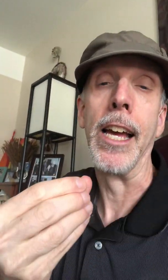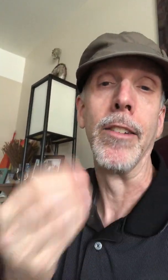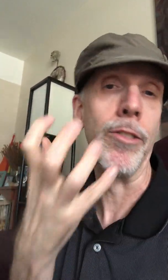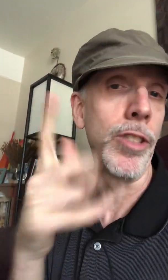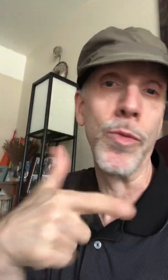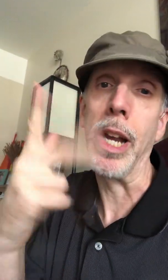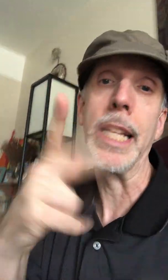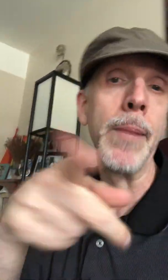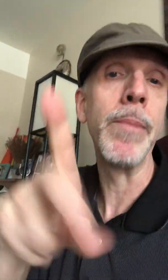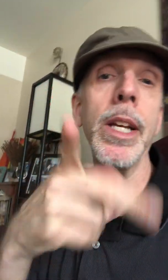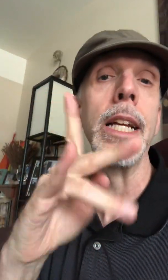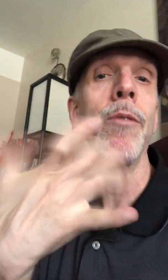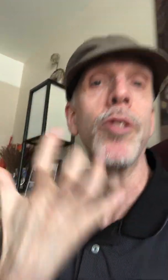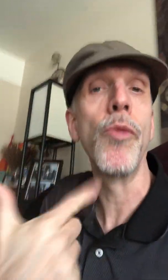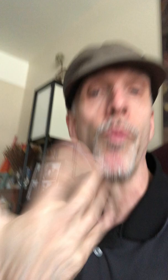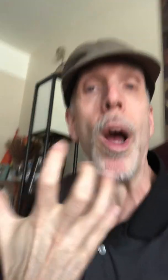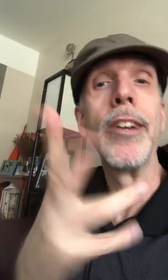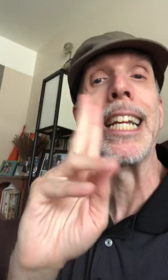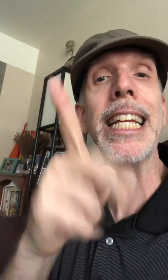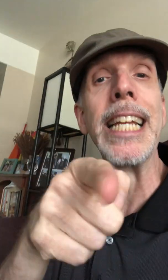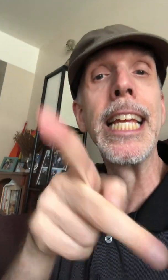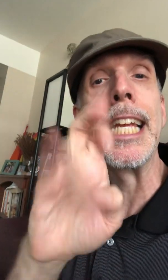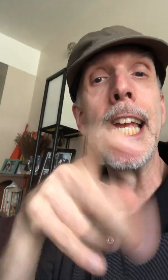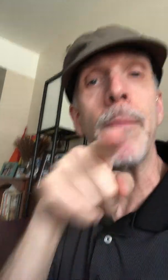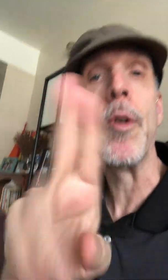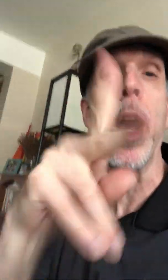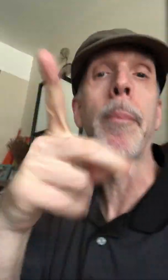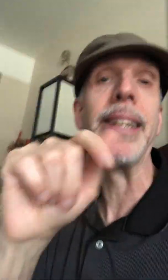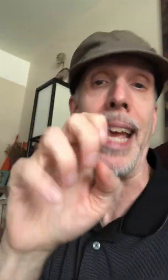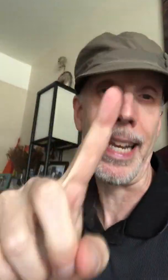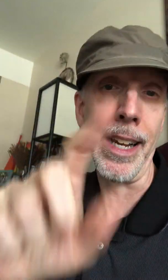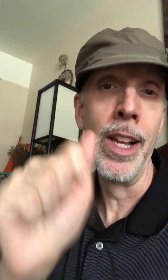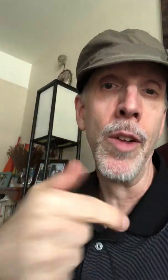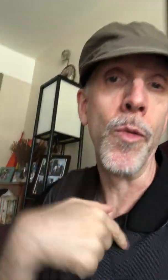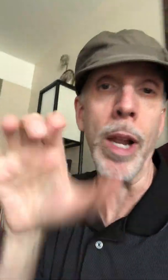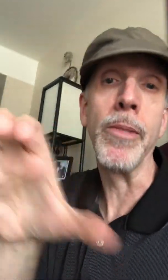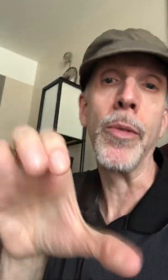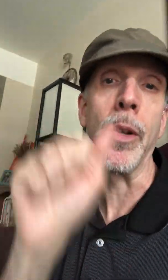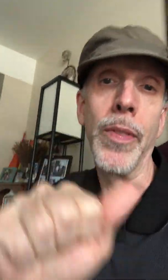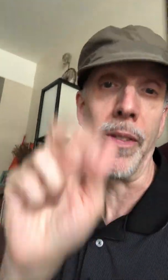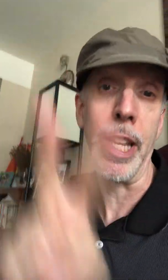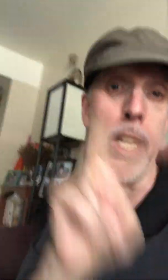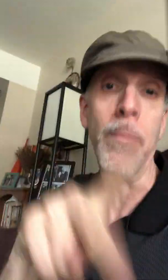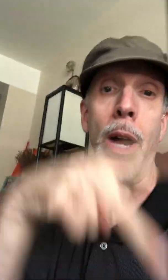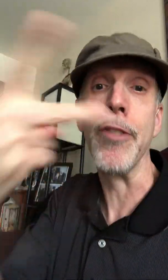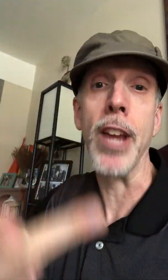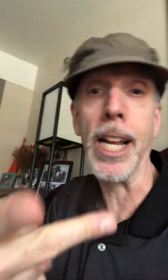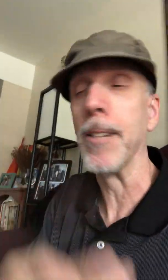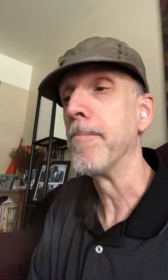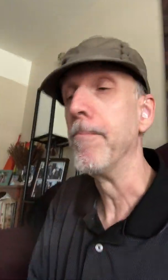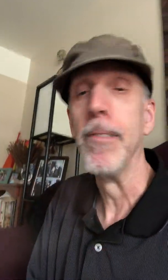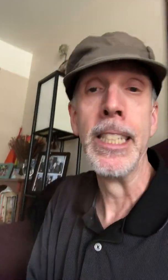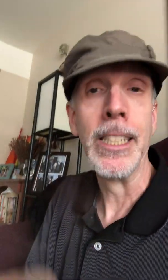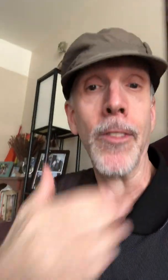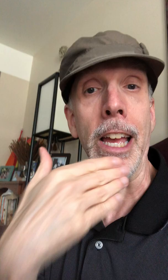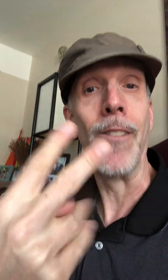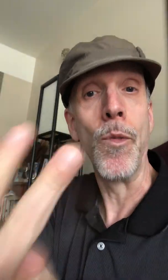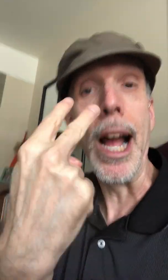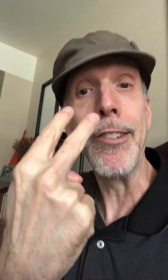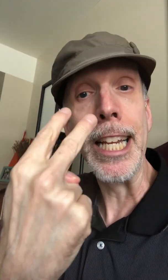just wanted to keep you updated with what I'm doing with the video project. So thank you for watching.